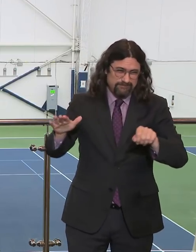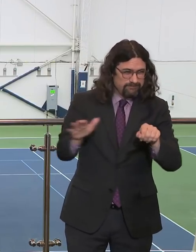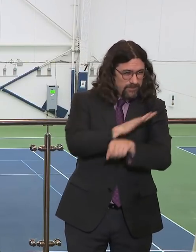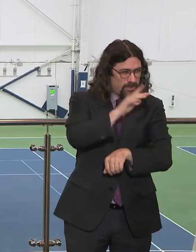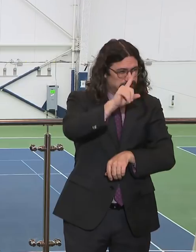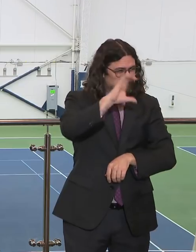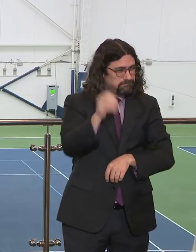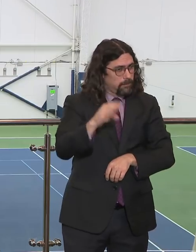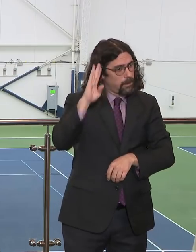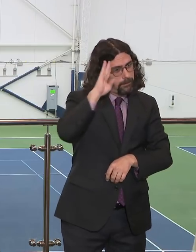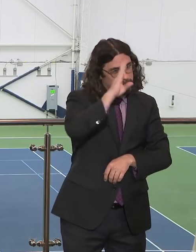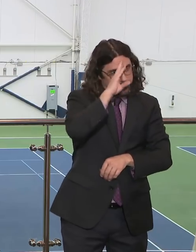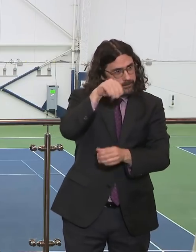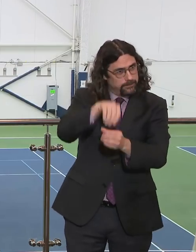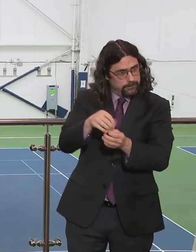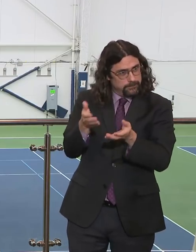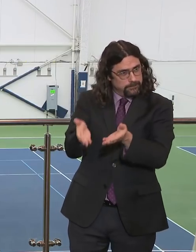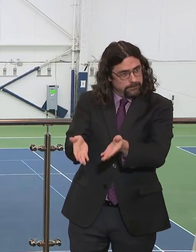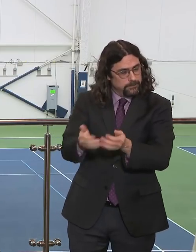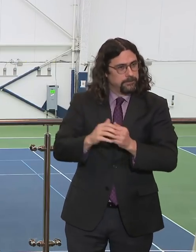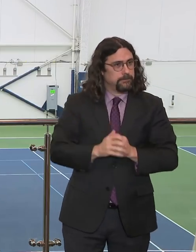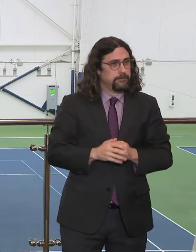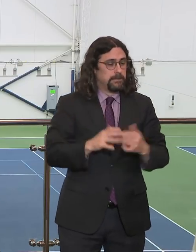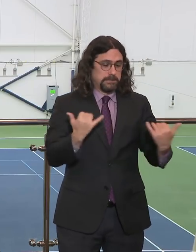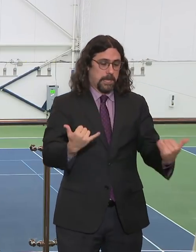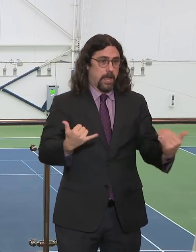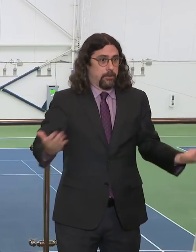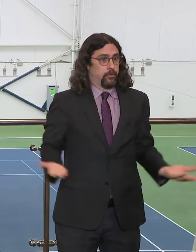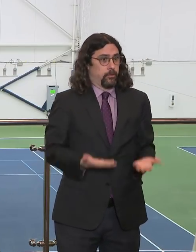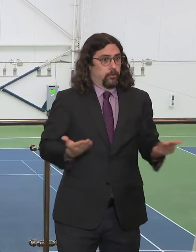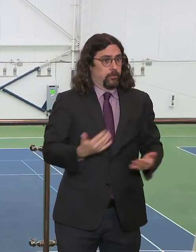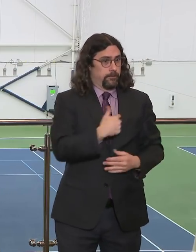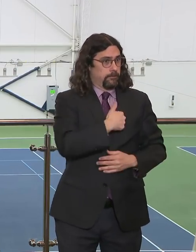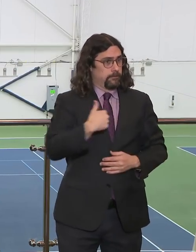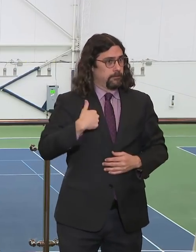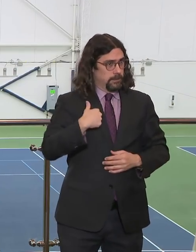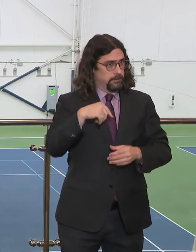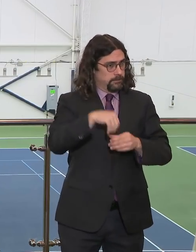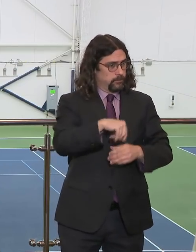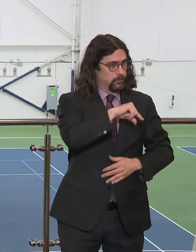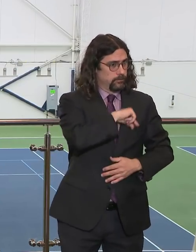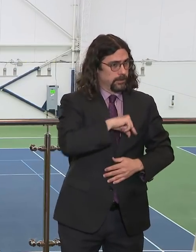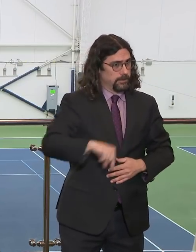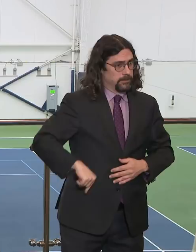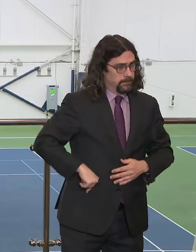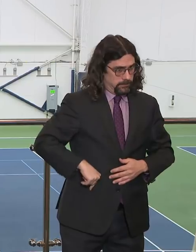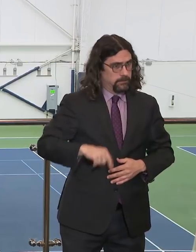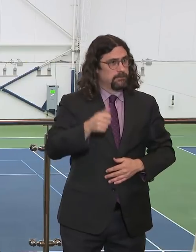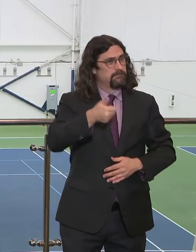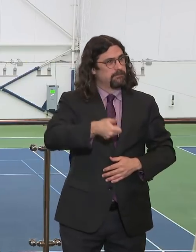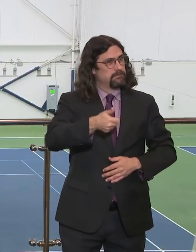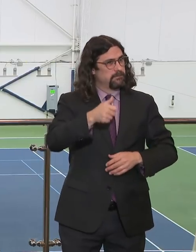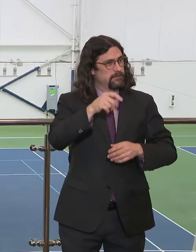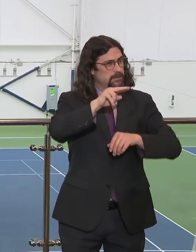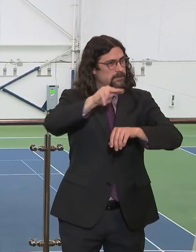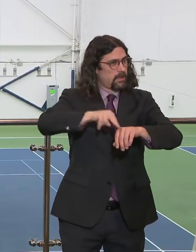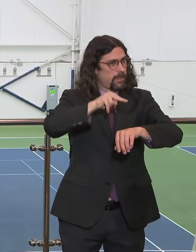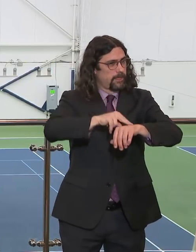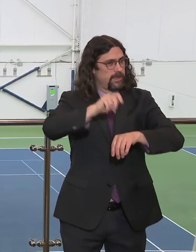that right now looks like a bunch of tennis courts. Very soon this is going to be 350 hospital beds